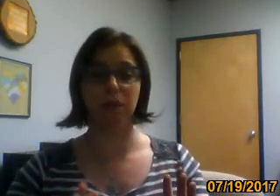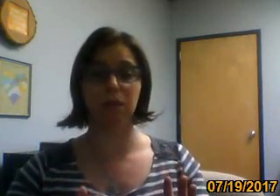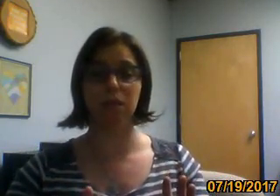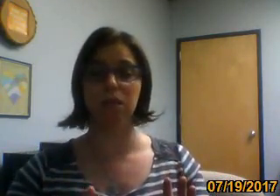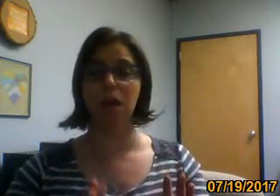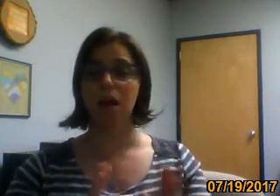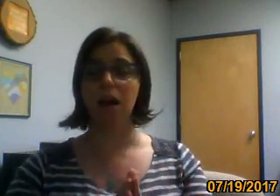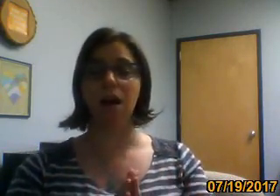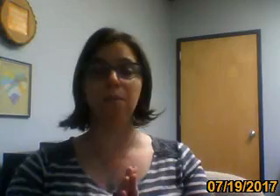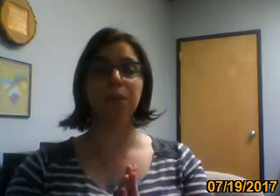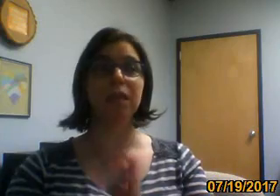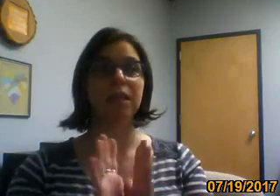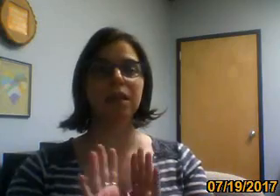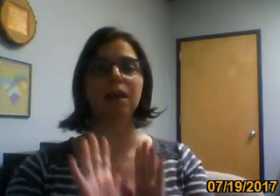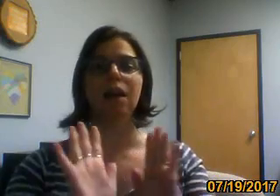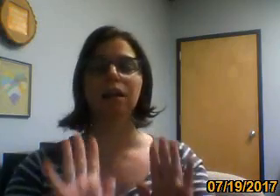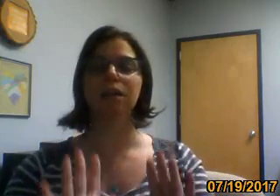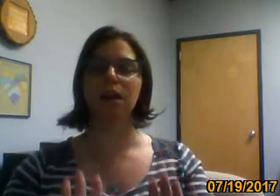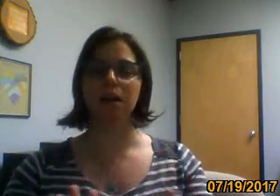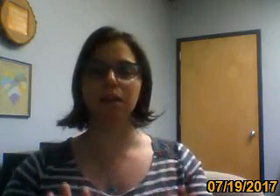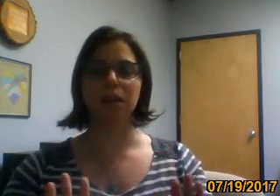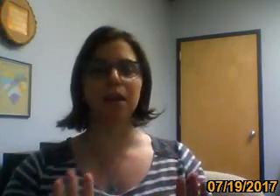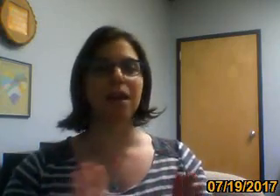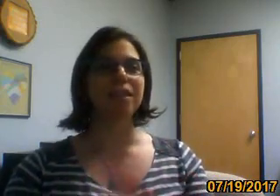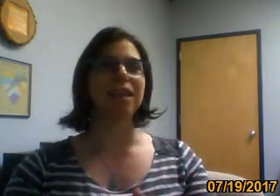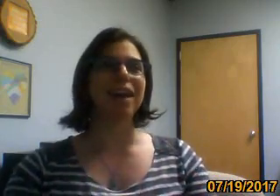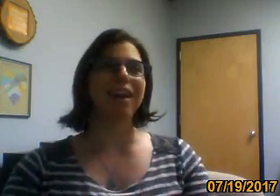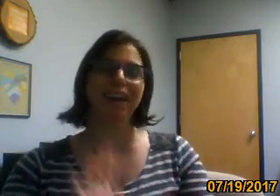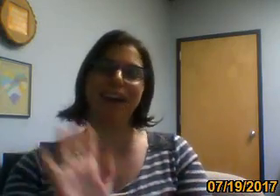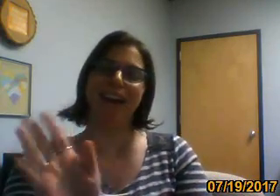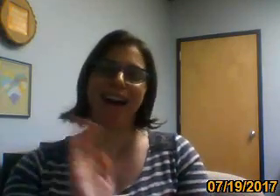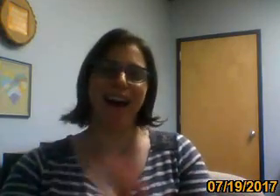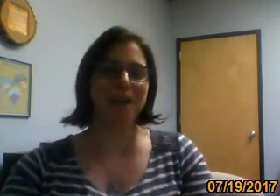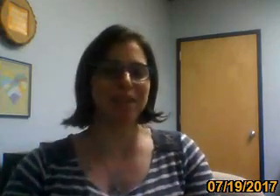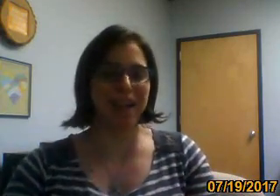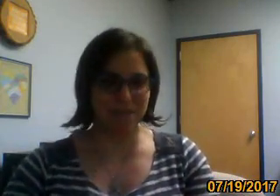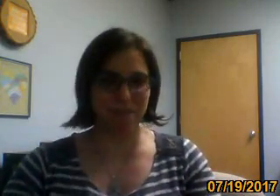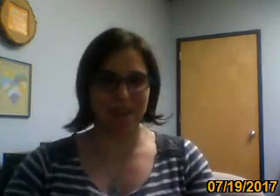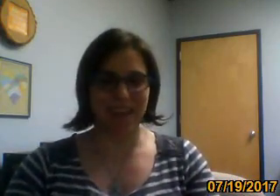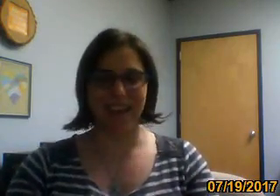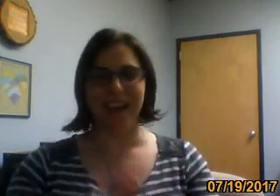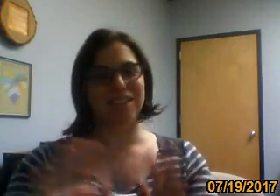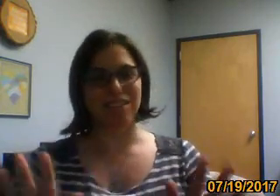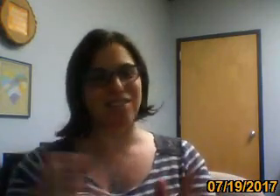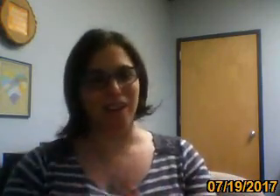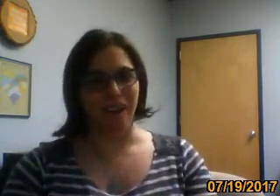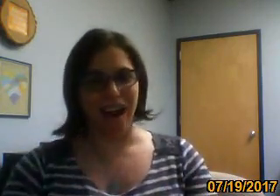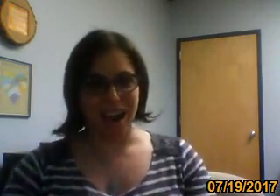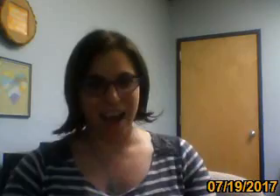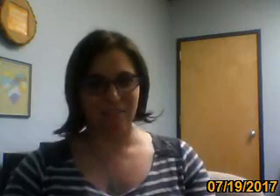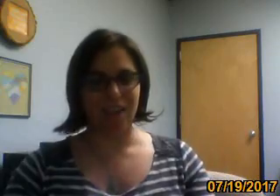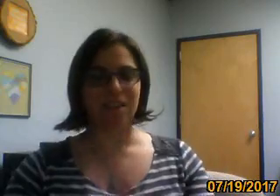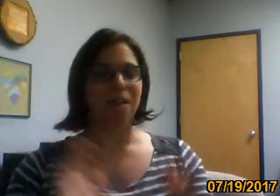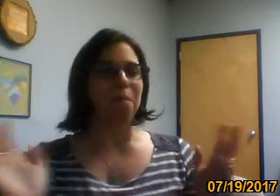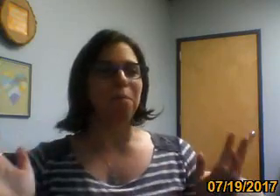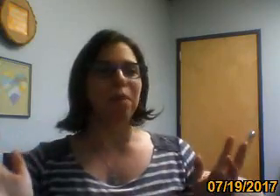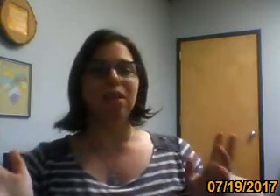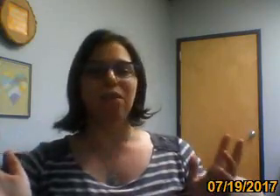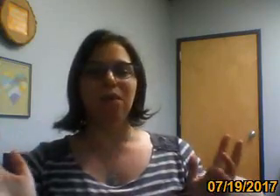to you about this. Um, he luckily said, Hey, I'm alive and breathing. So no, I haven't. But you